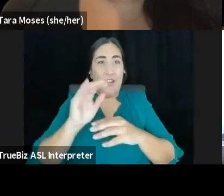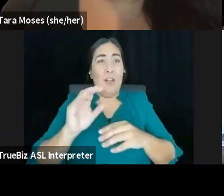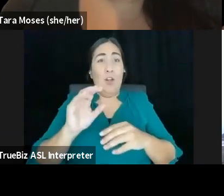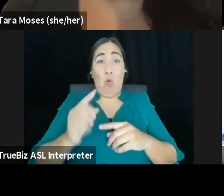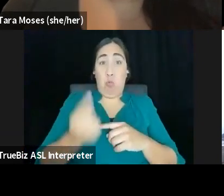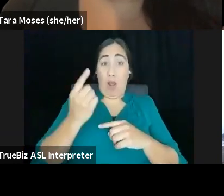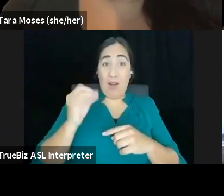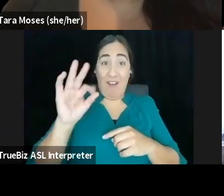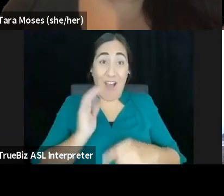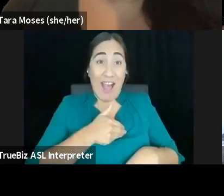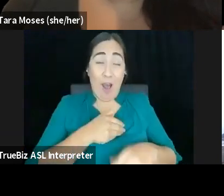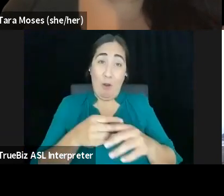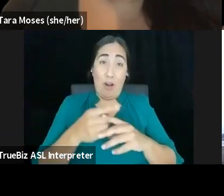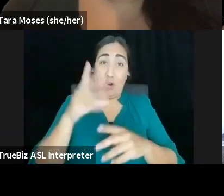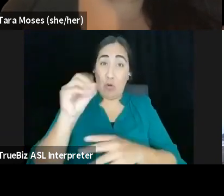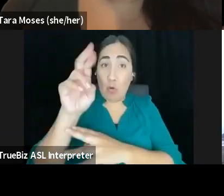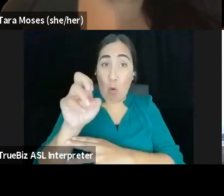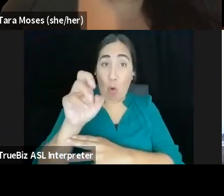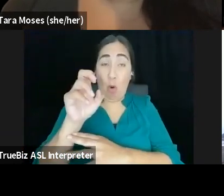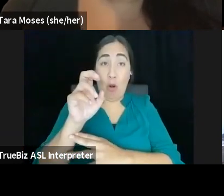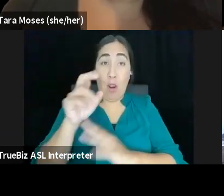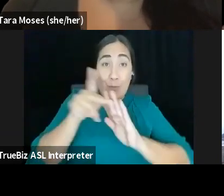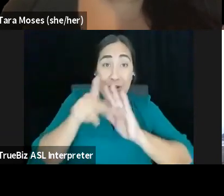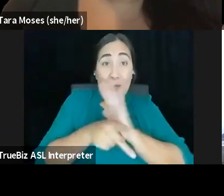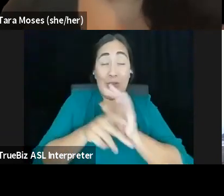new theater is sustainable resources. So how do we even trouble that language?